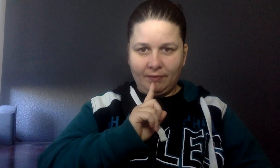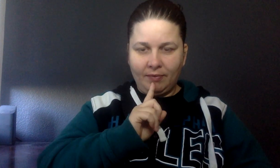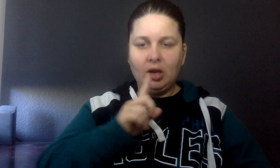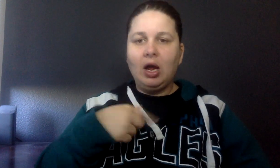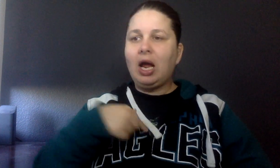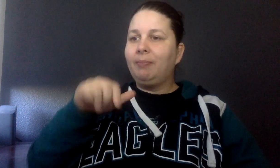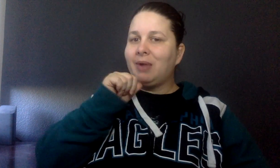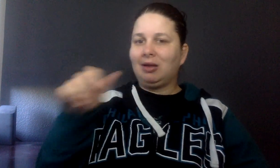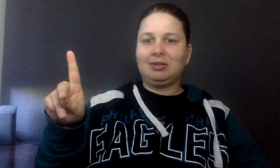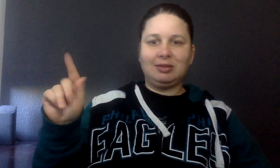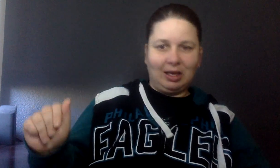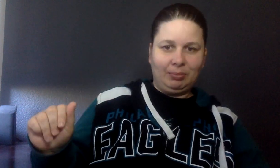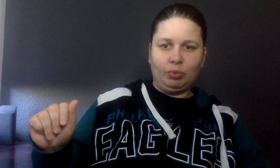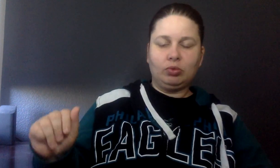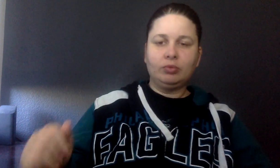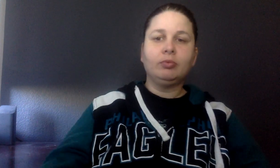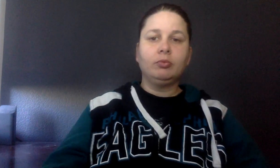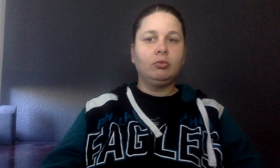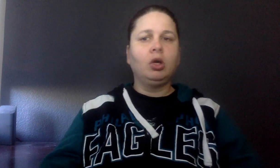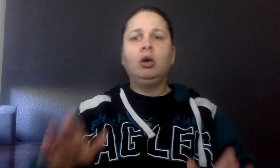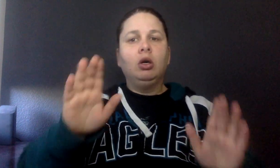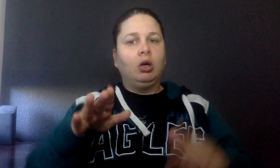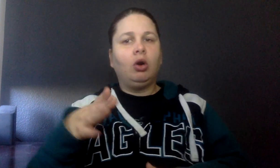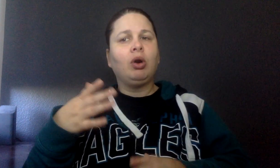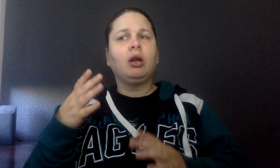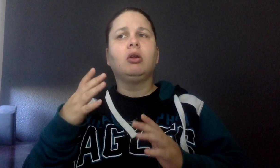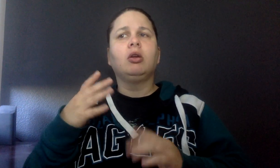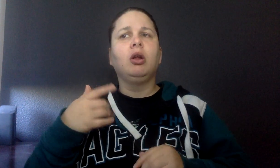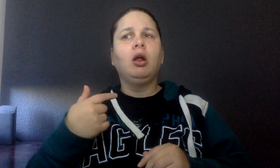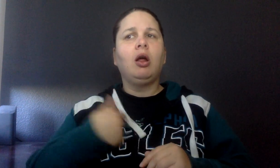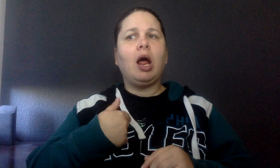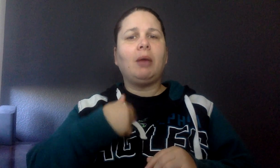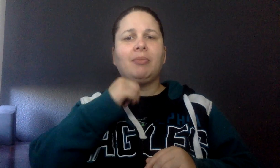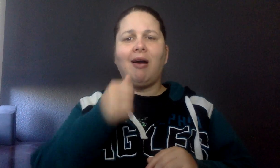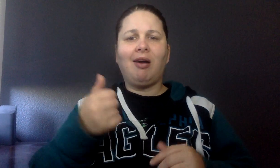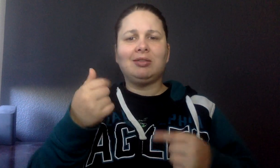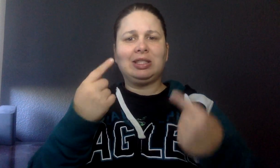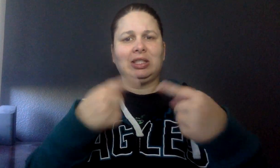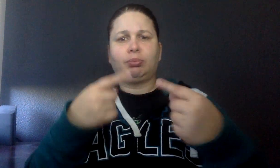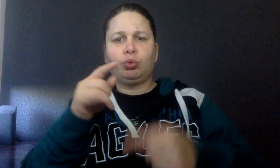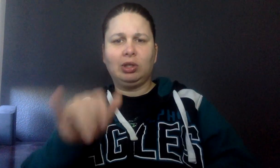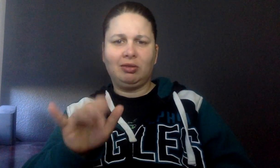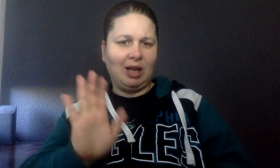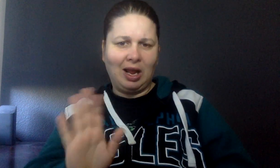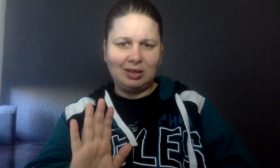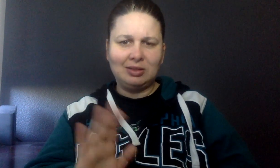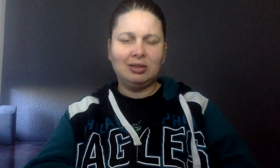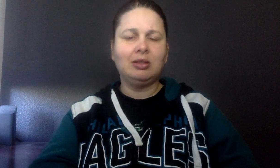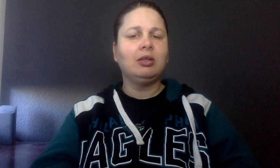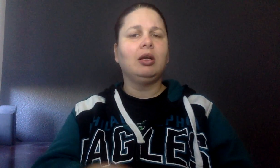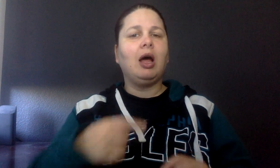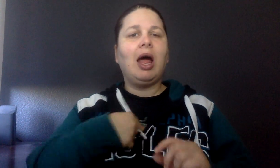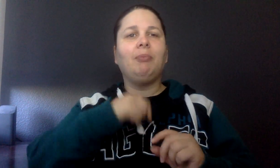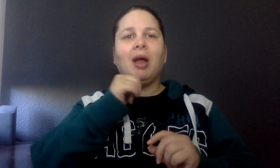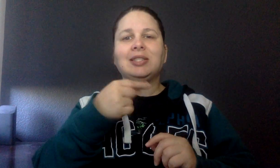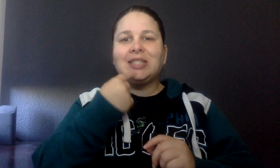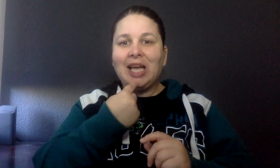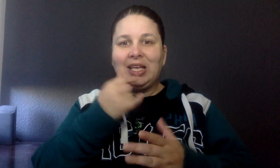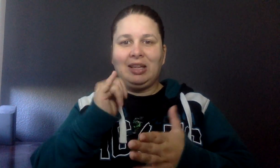I am not describing that. I am not describing that. I am not saying